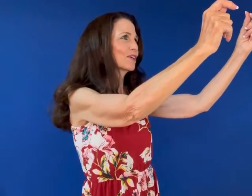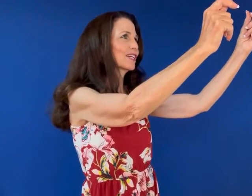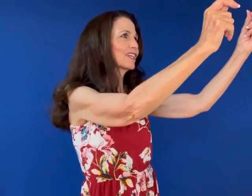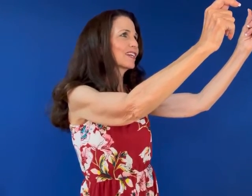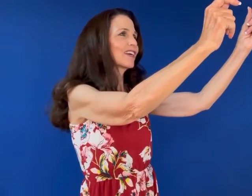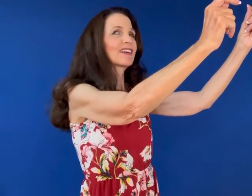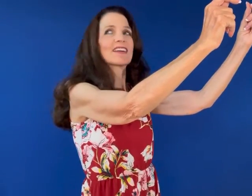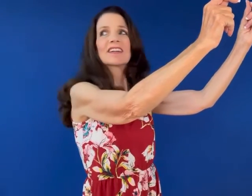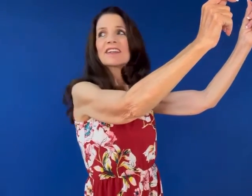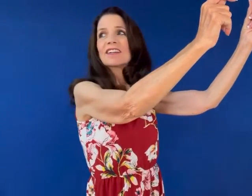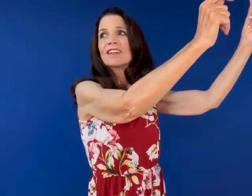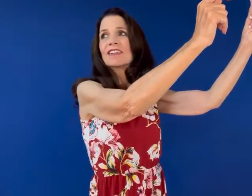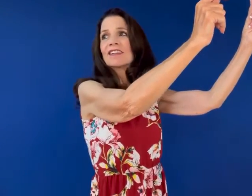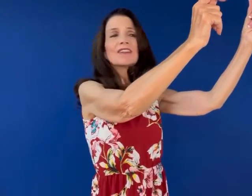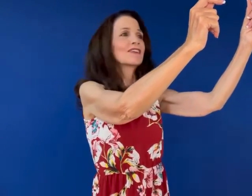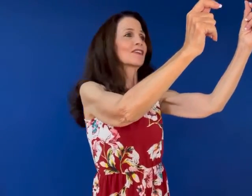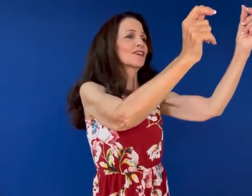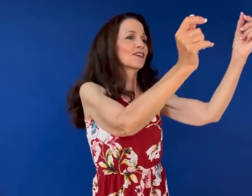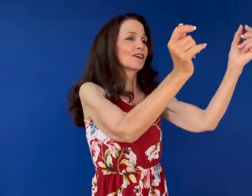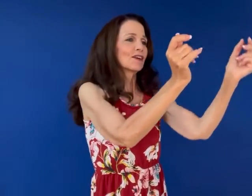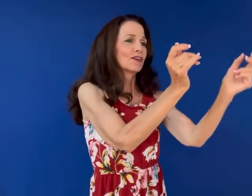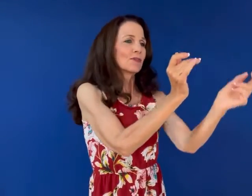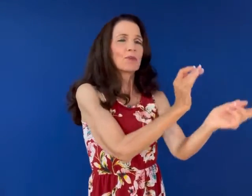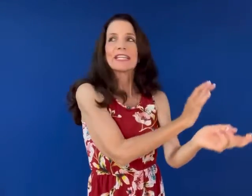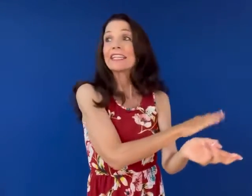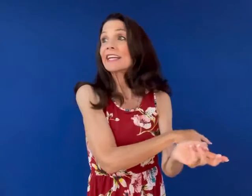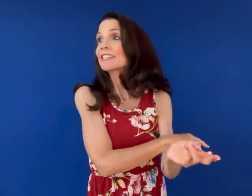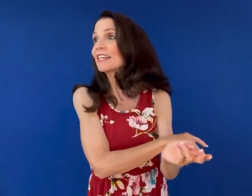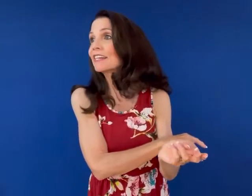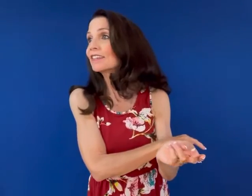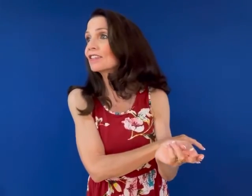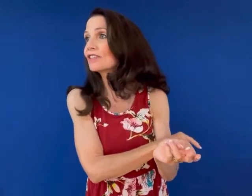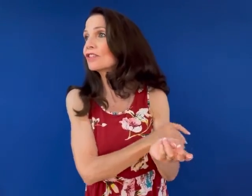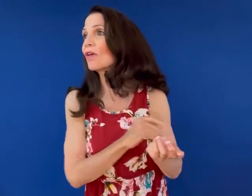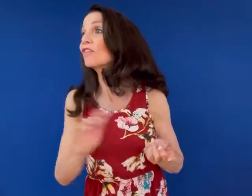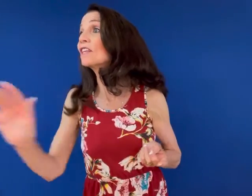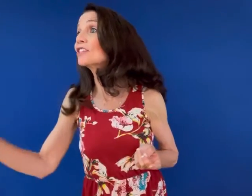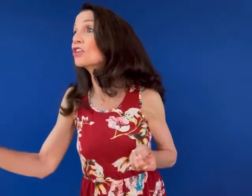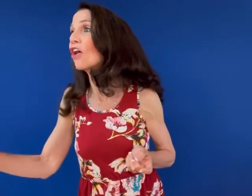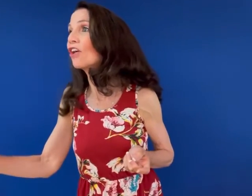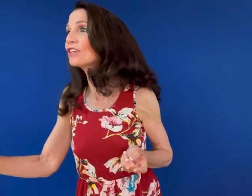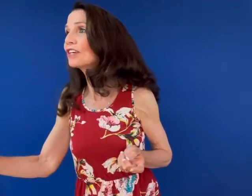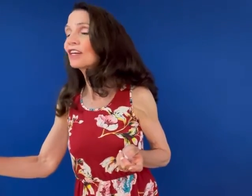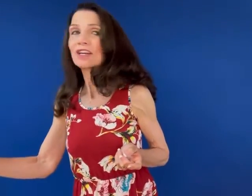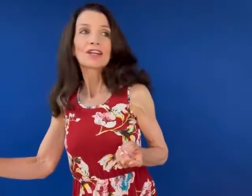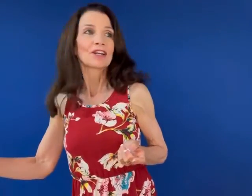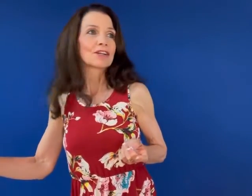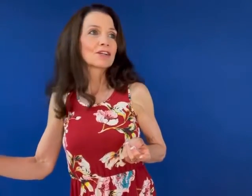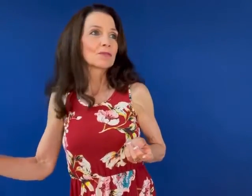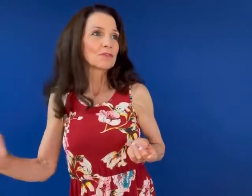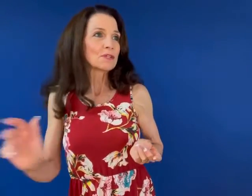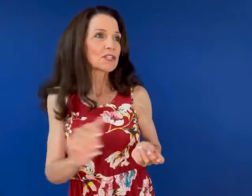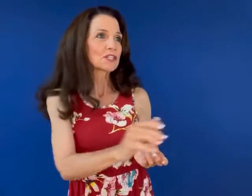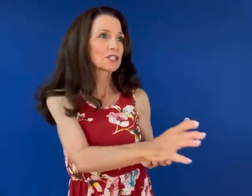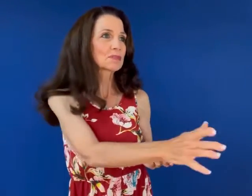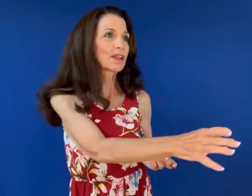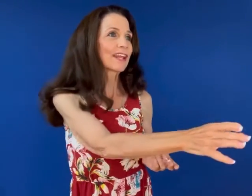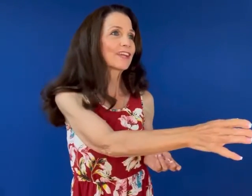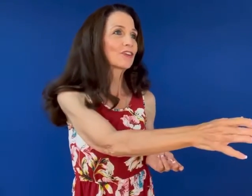we went dancing to our village hall with musicians playing in the